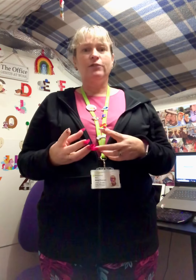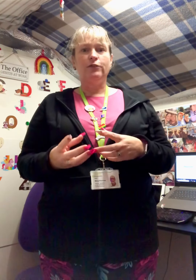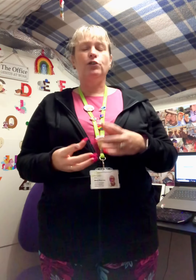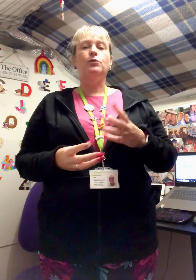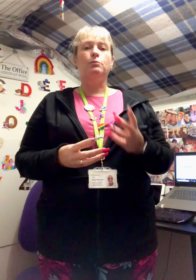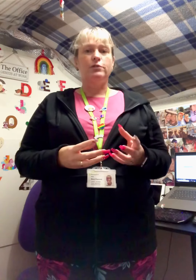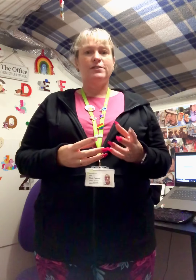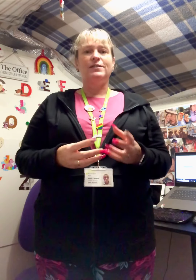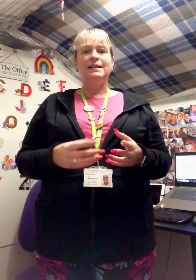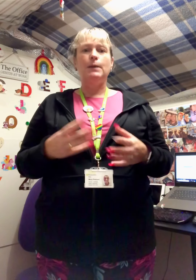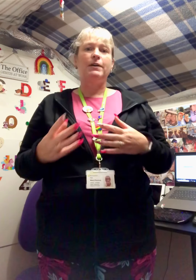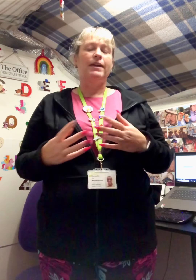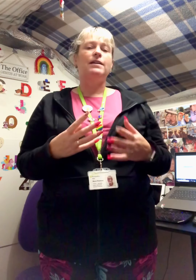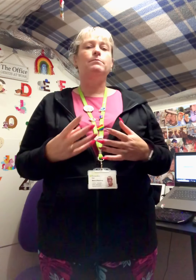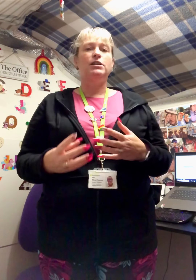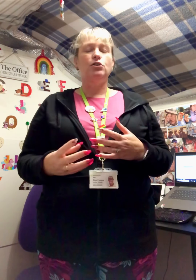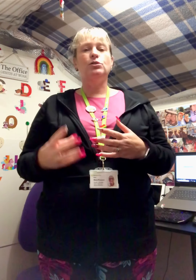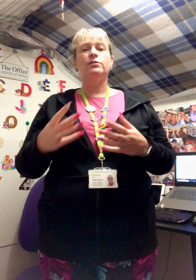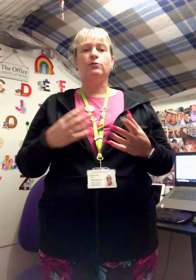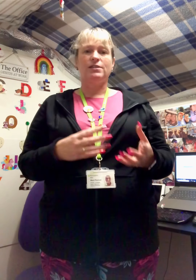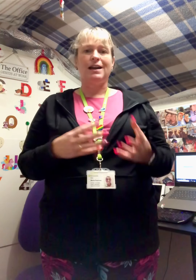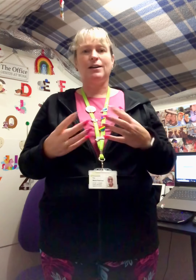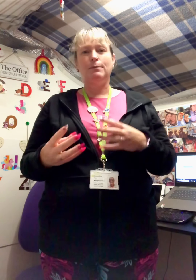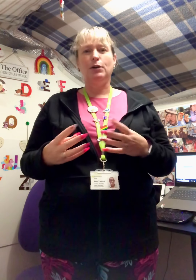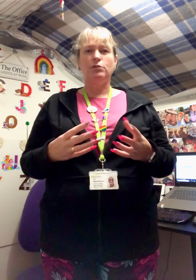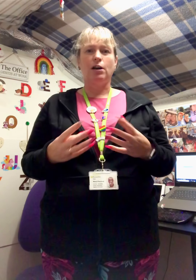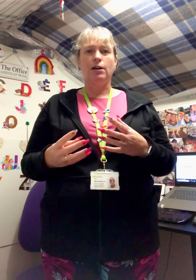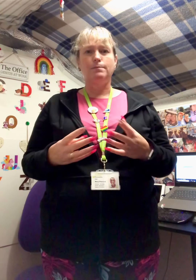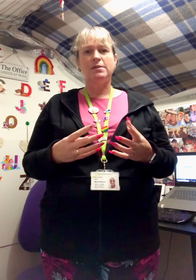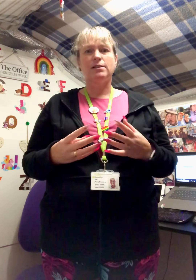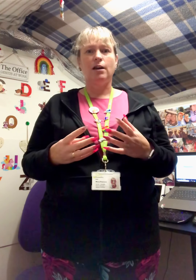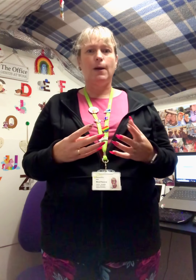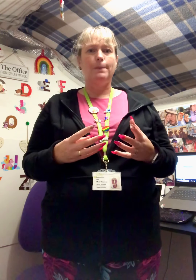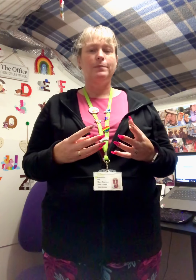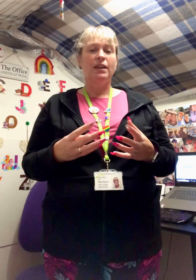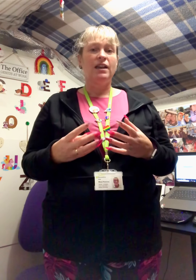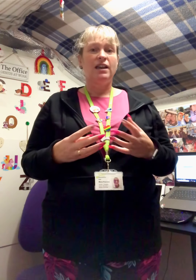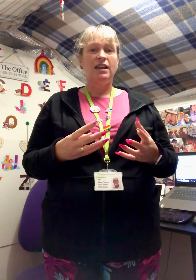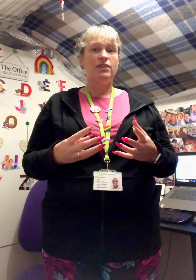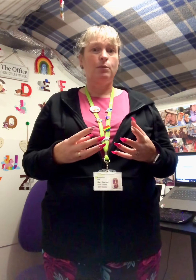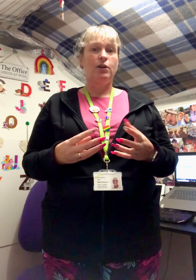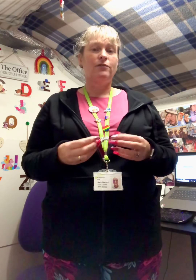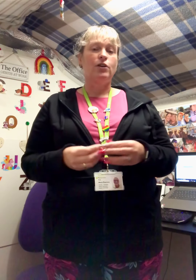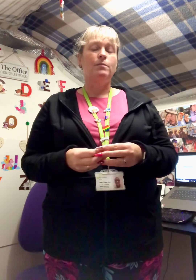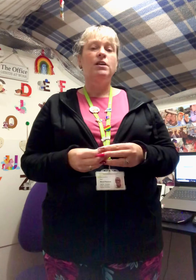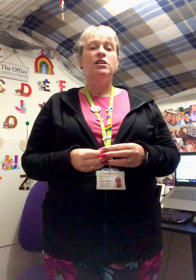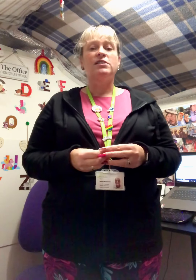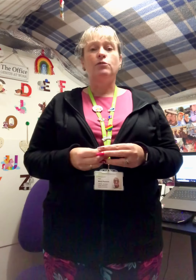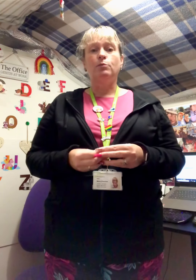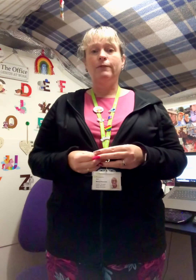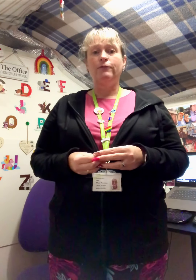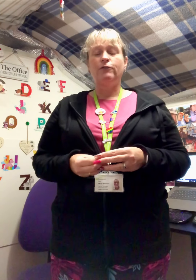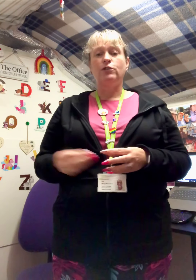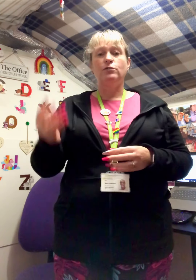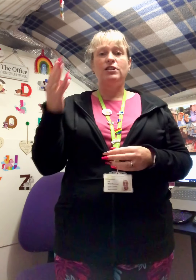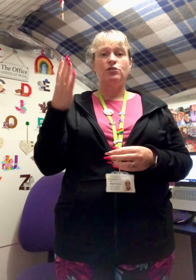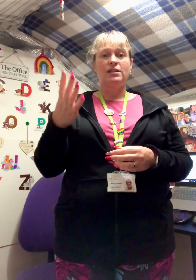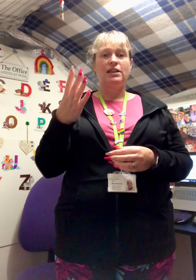food one's for dinner but they can be used for snack and meal times um either one of them so the one for food is you take your